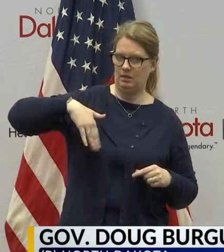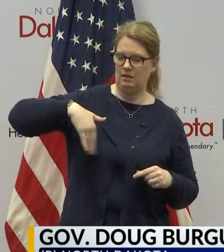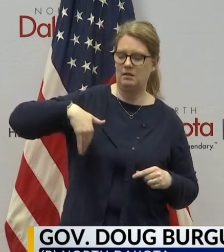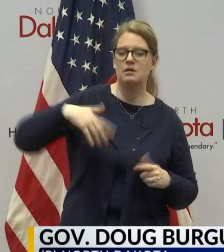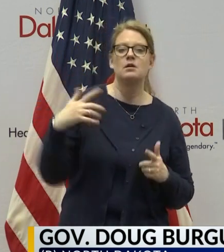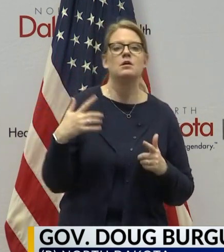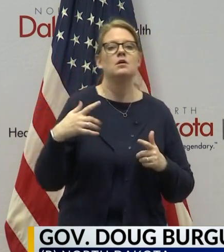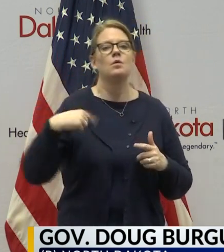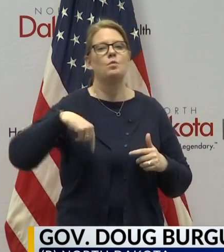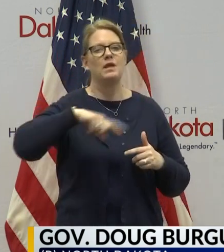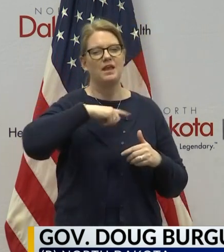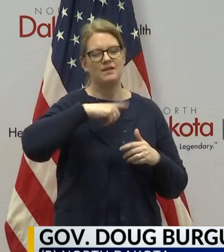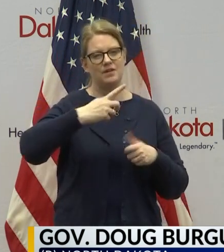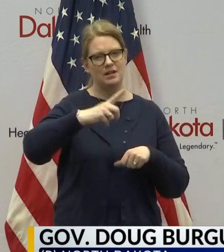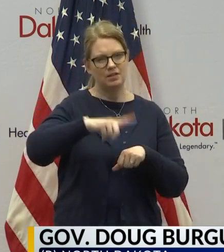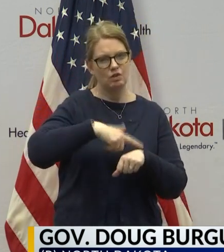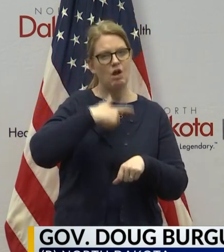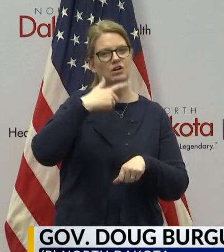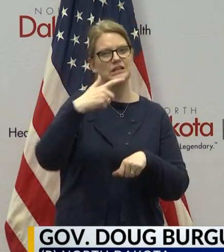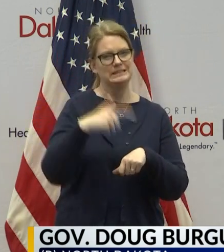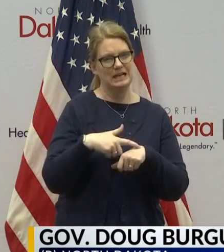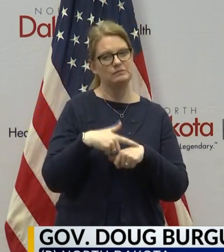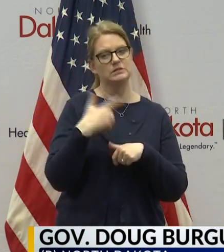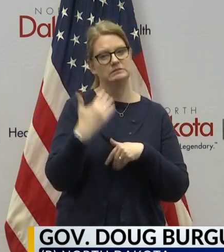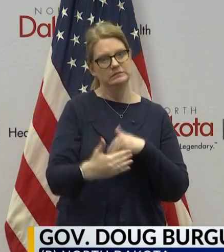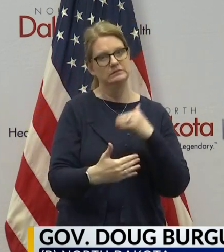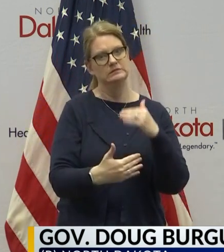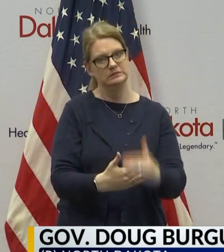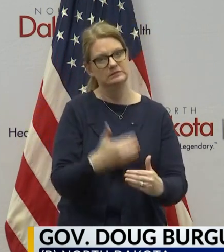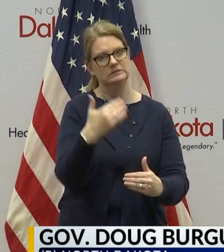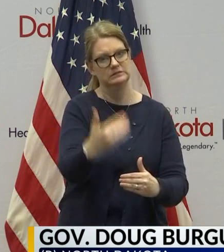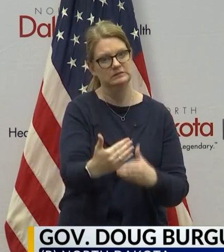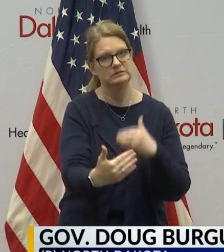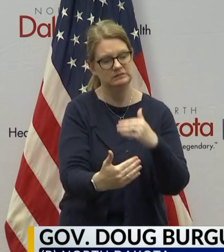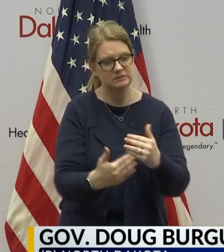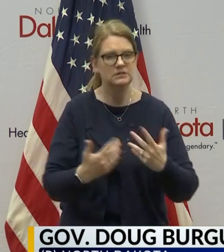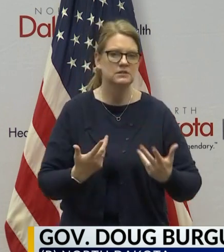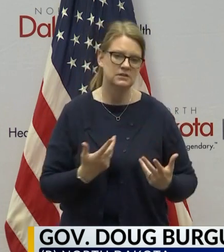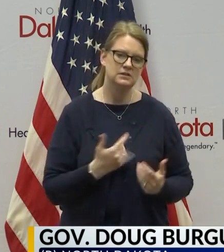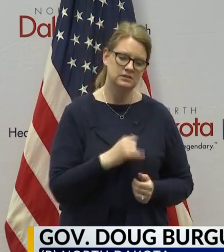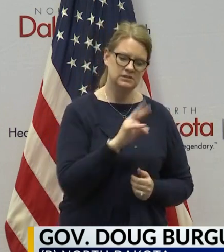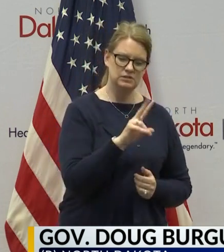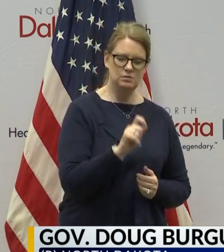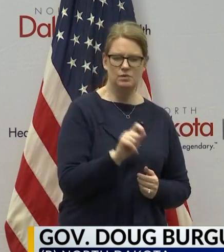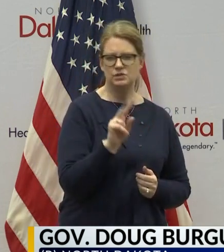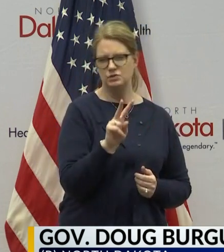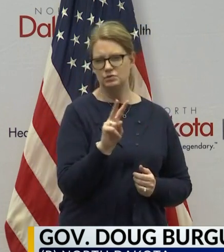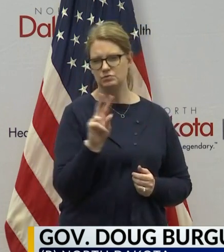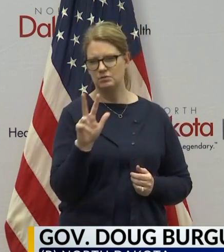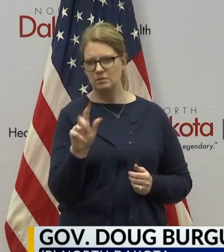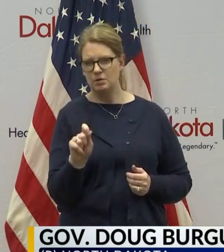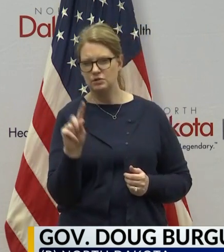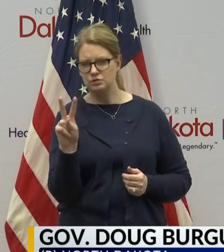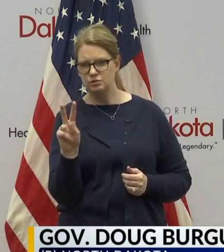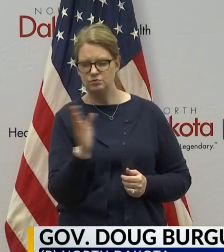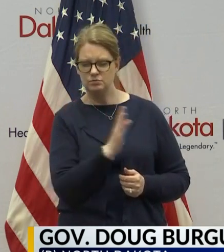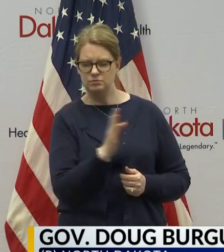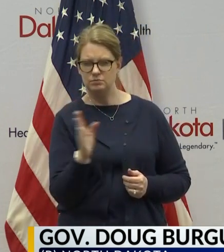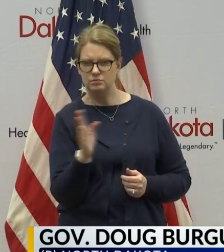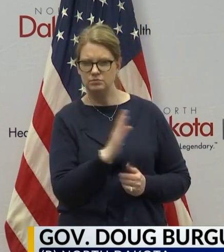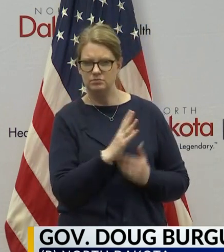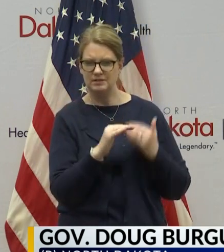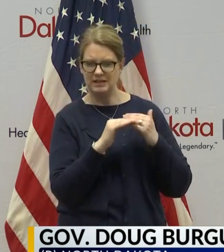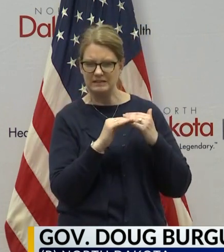longer, longer march ahead of us. We've stayed at this rate between 2.2 and 3.2% on a rolling